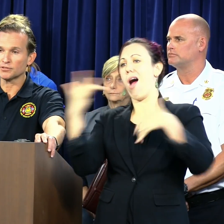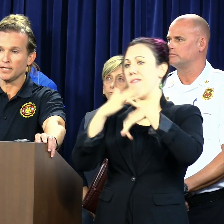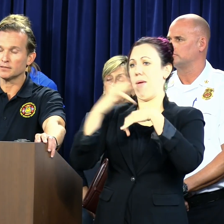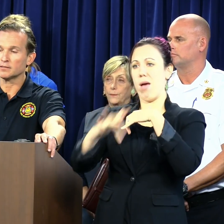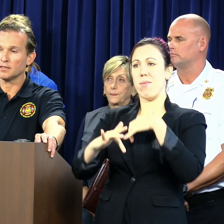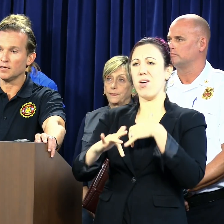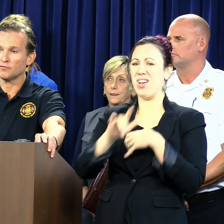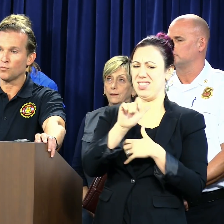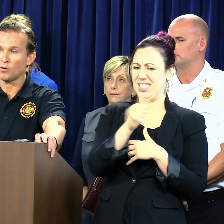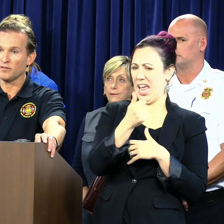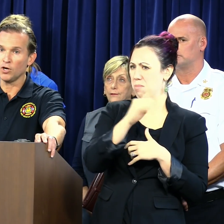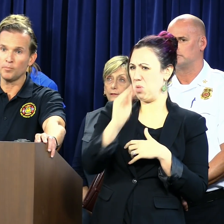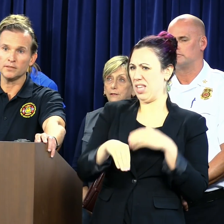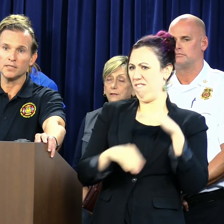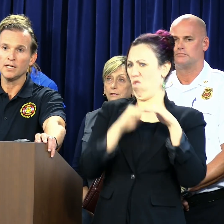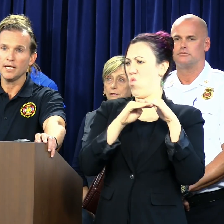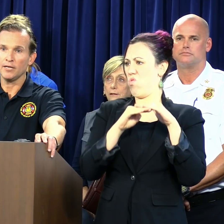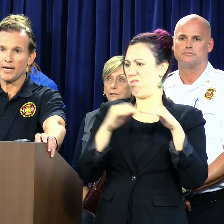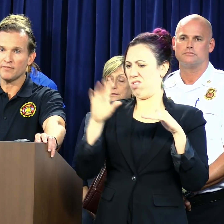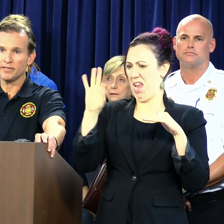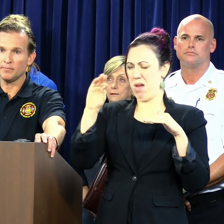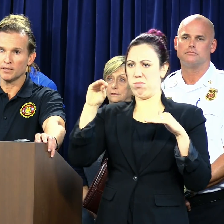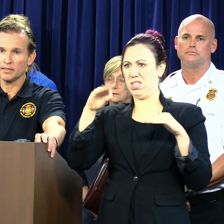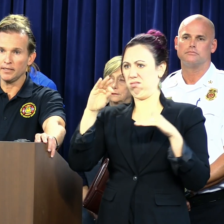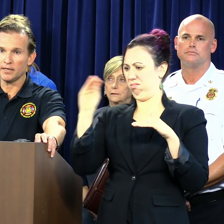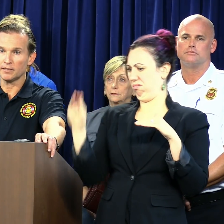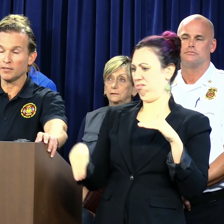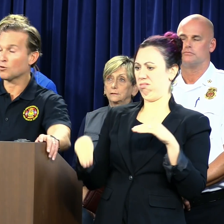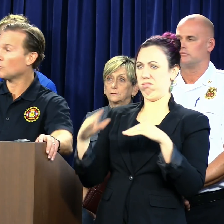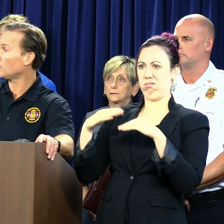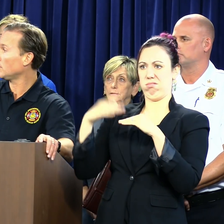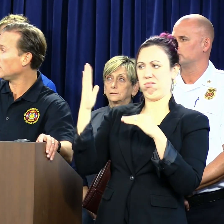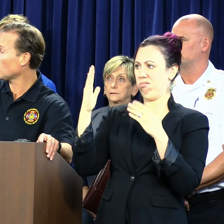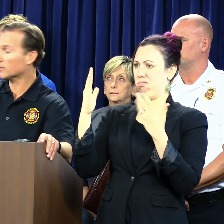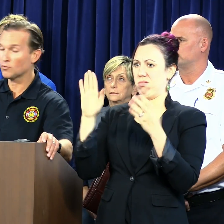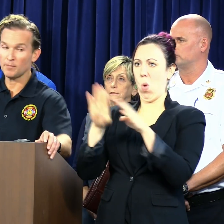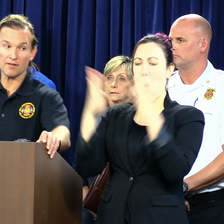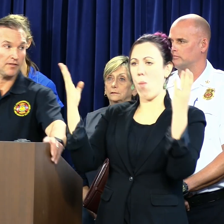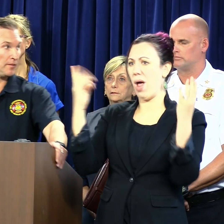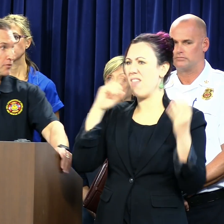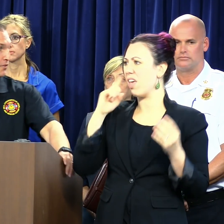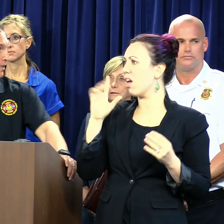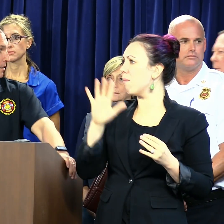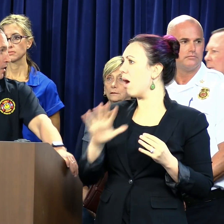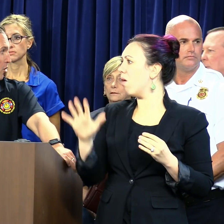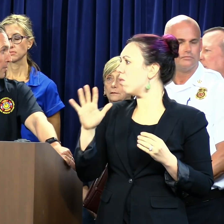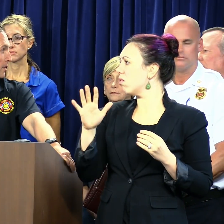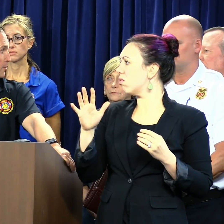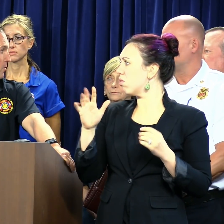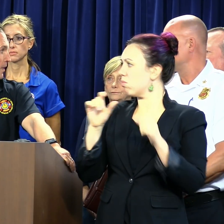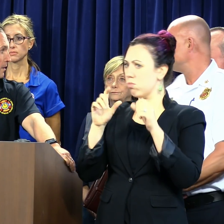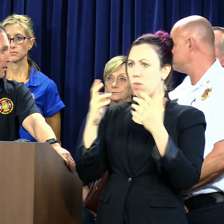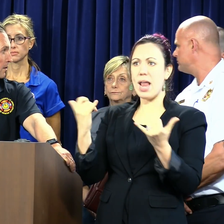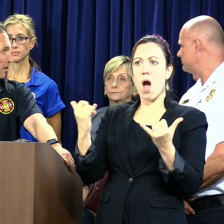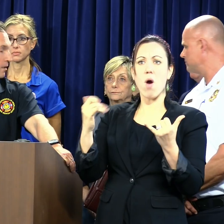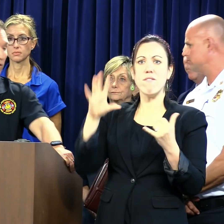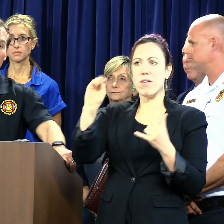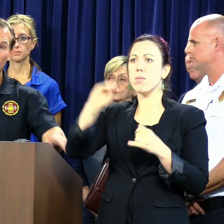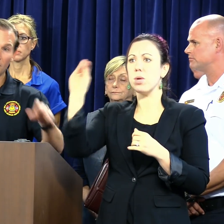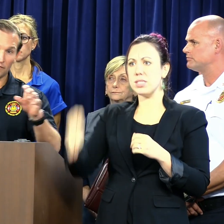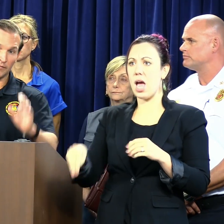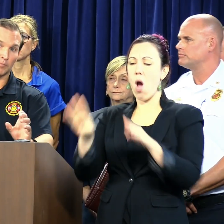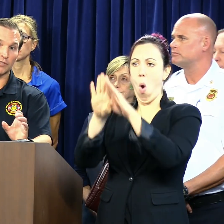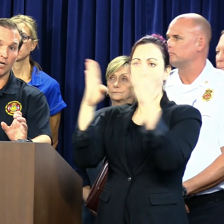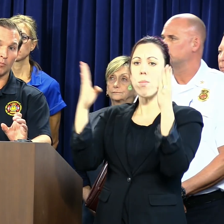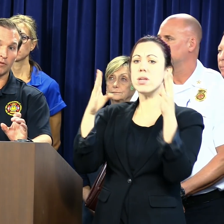10 percent of what we've opened. And we have the ability, I think we're, Director, what, about 50 percent open at this point? Yes, sir.